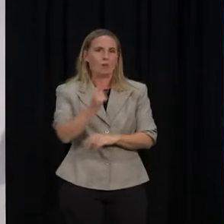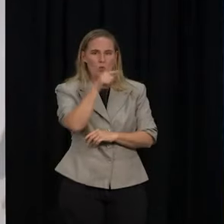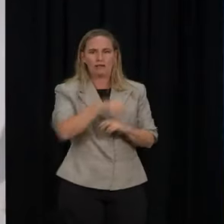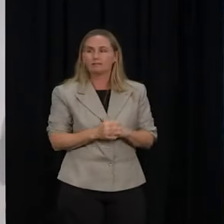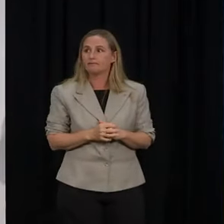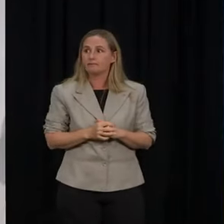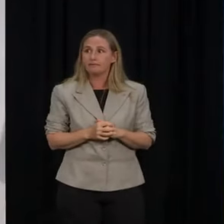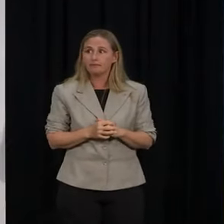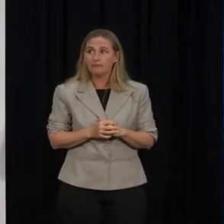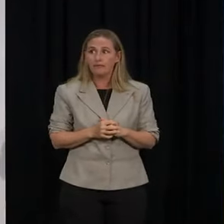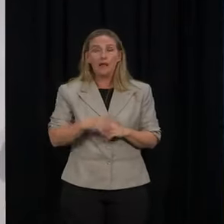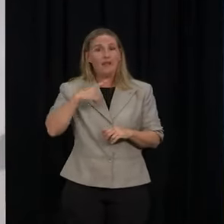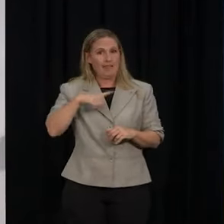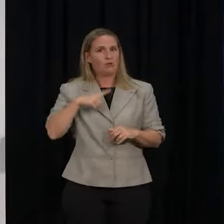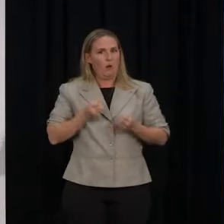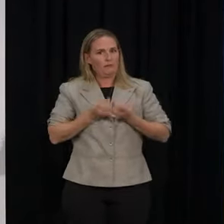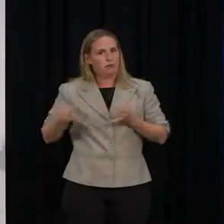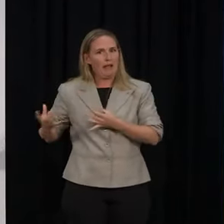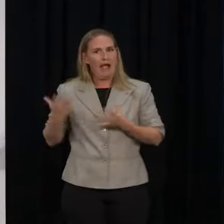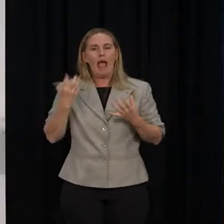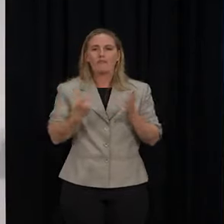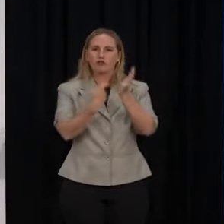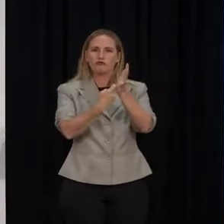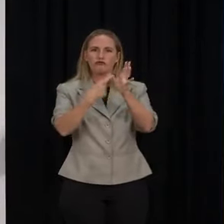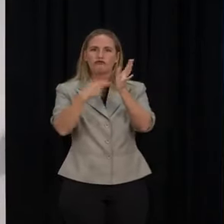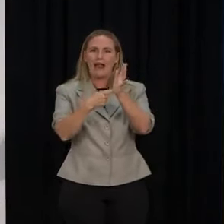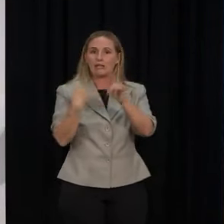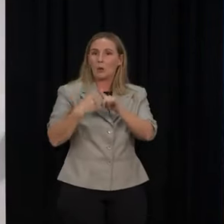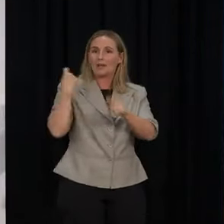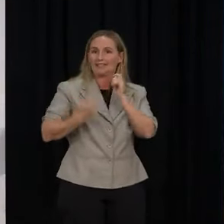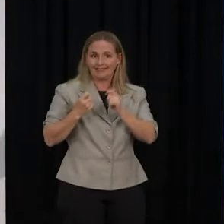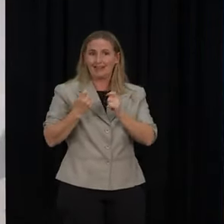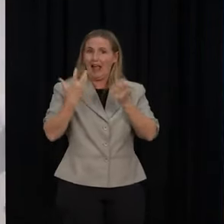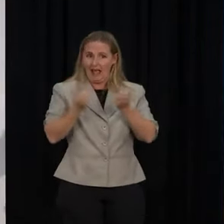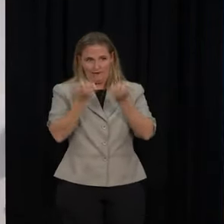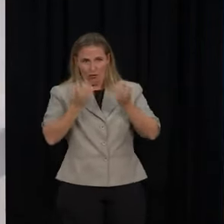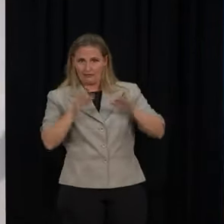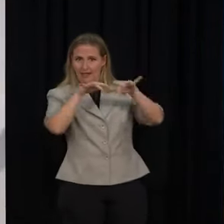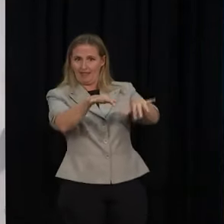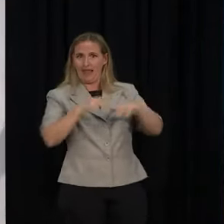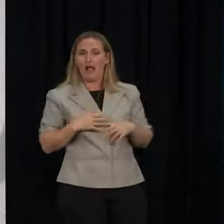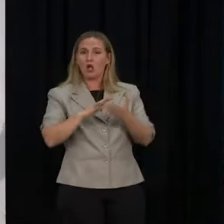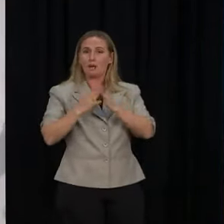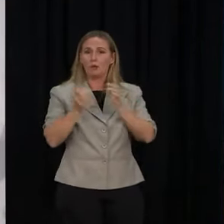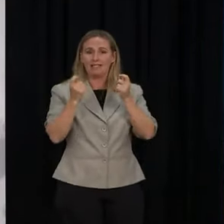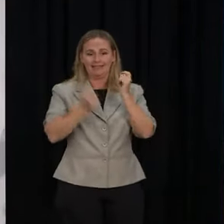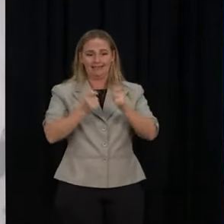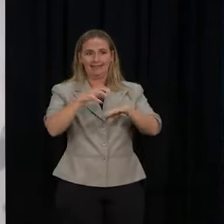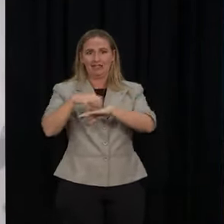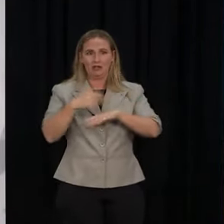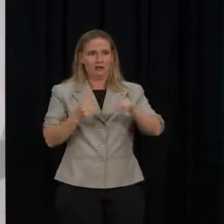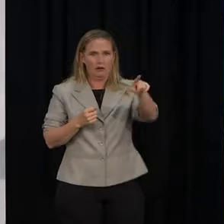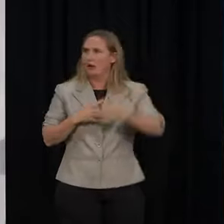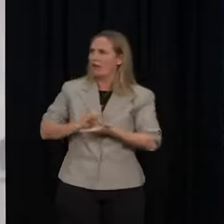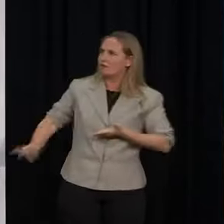with rapid antigen tests that are already in place in community testing stations, and they are being used as of this week. But they ran out